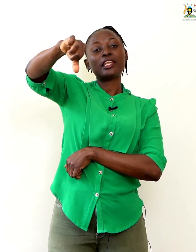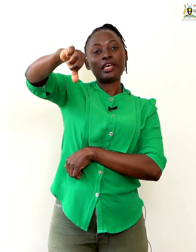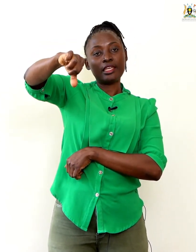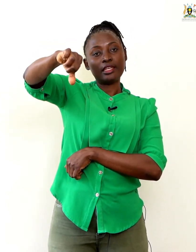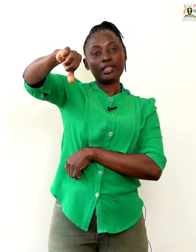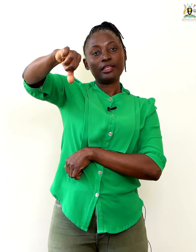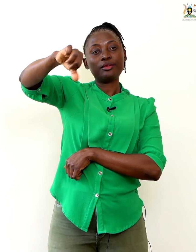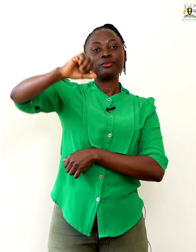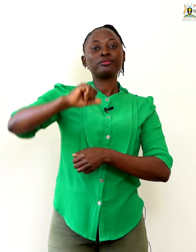9.